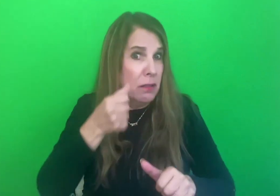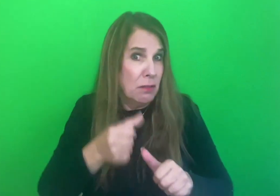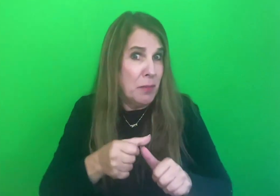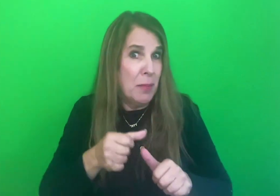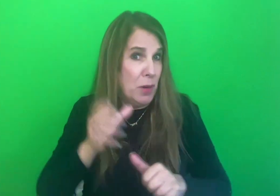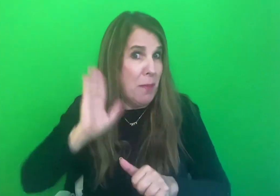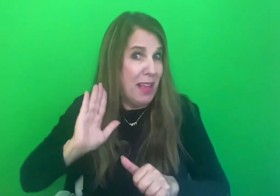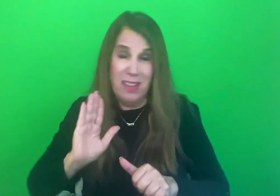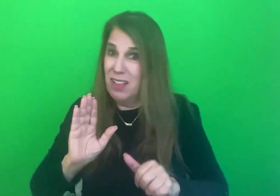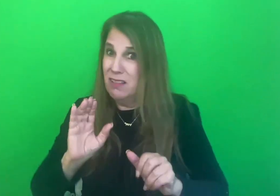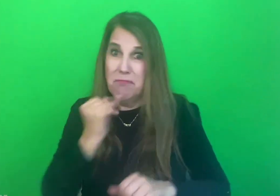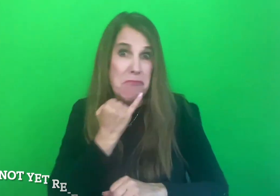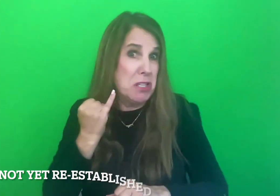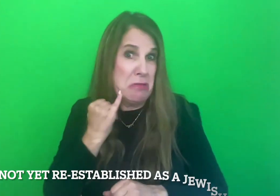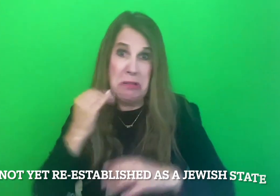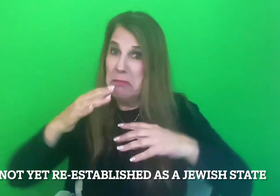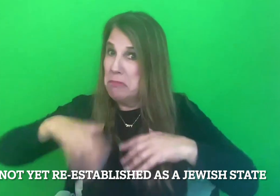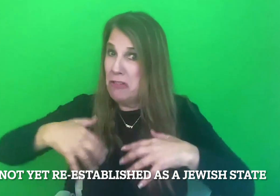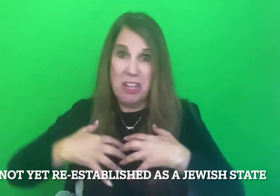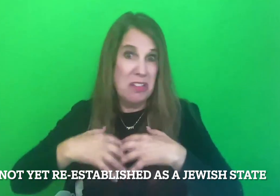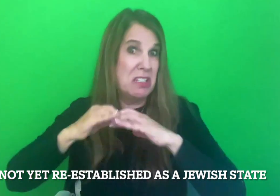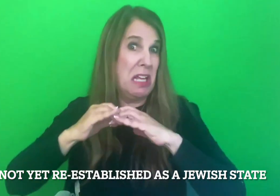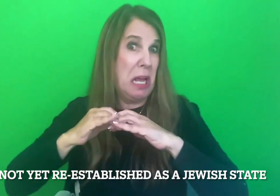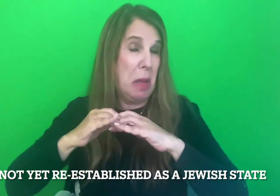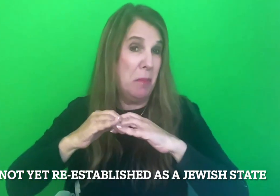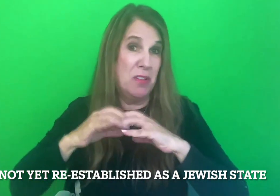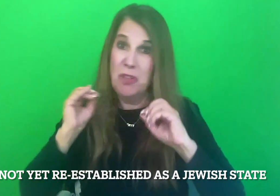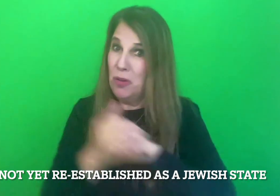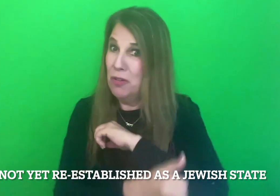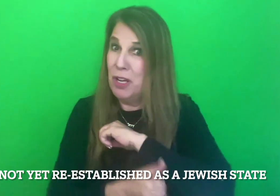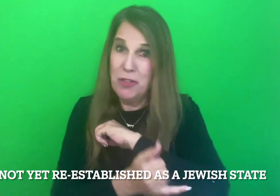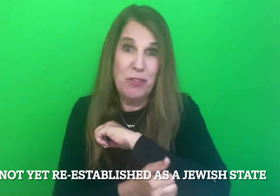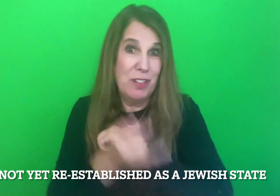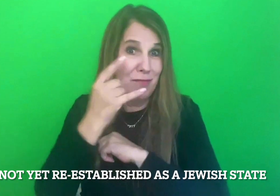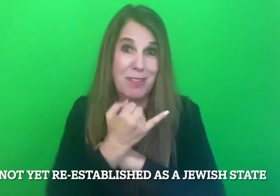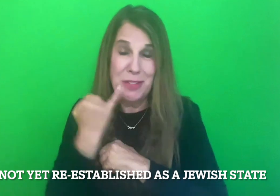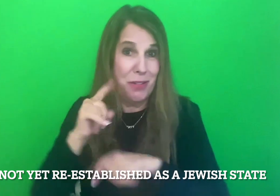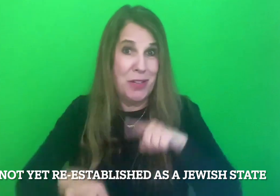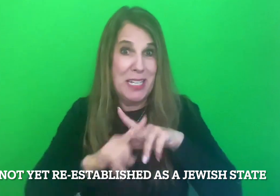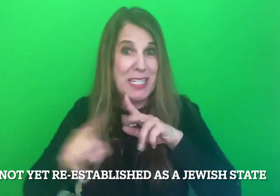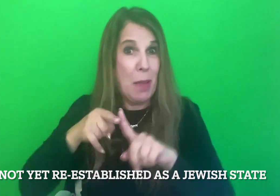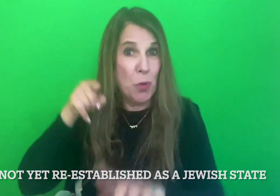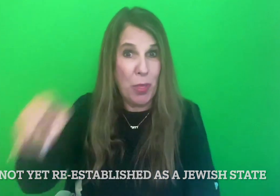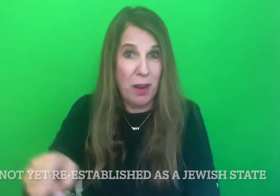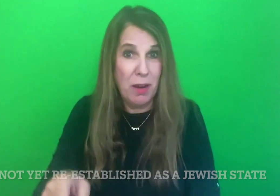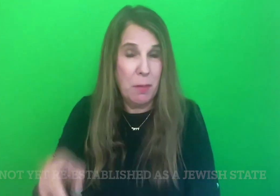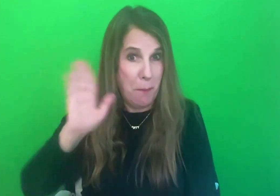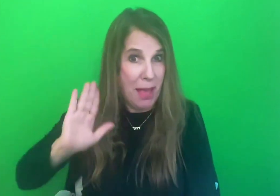go. Israel as a country did not yet exist. Today, we have myriads of therapies,